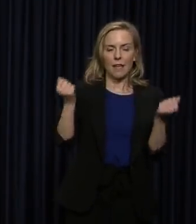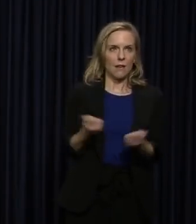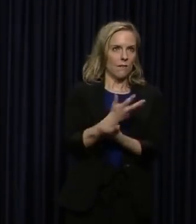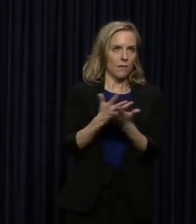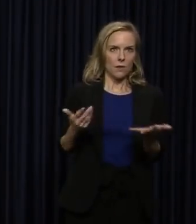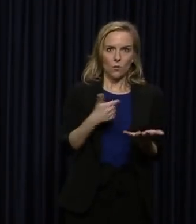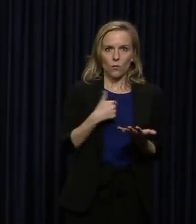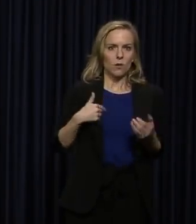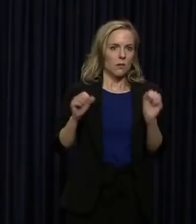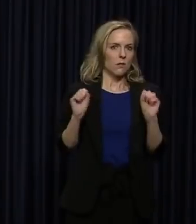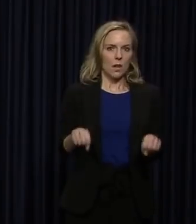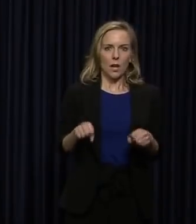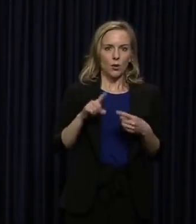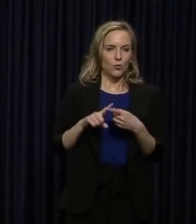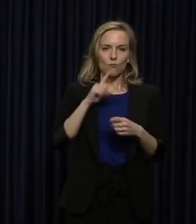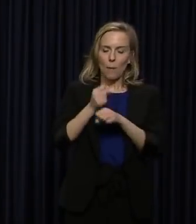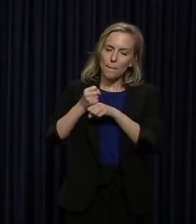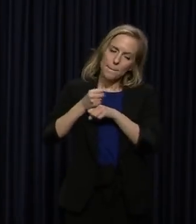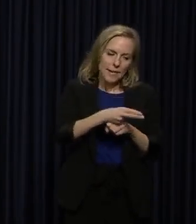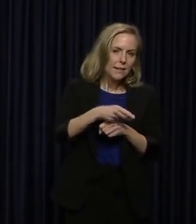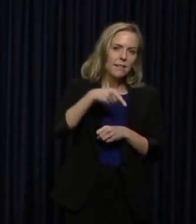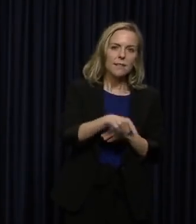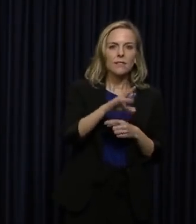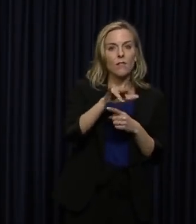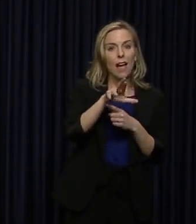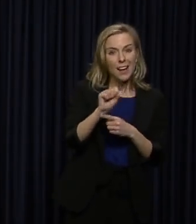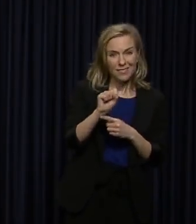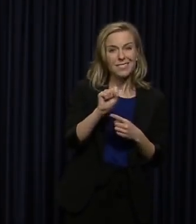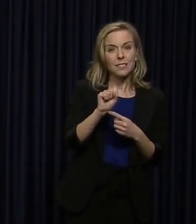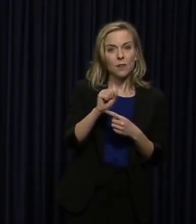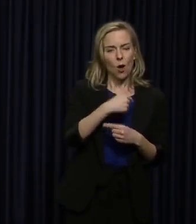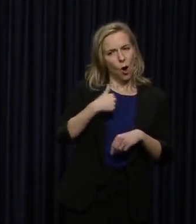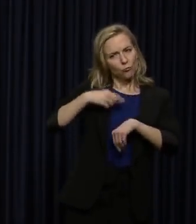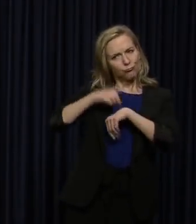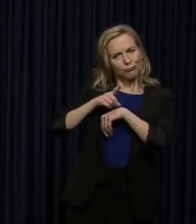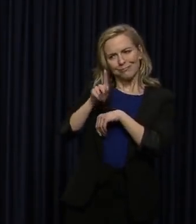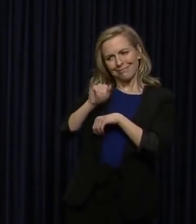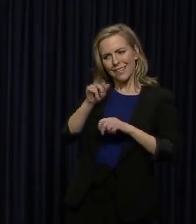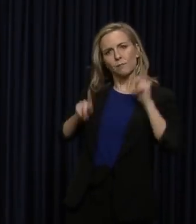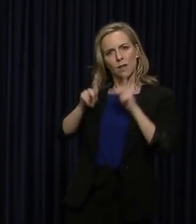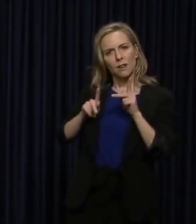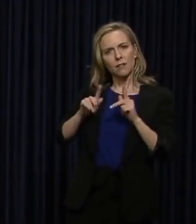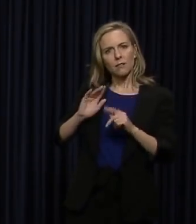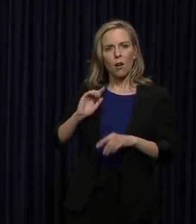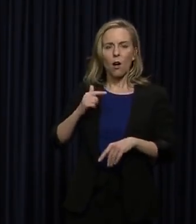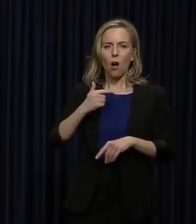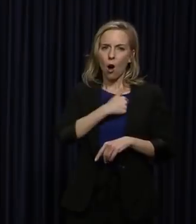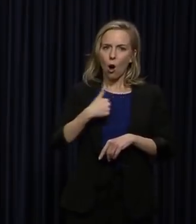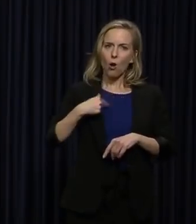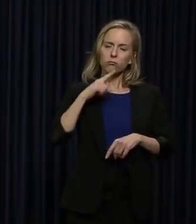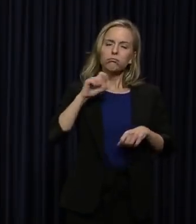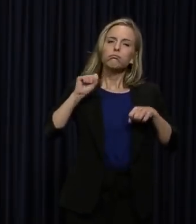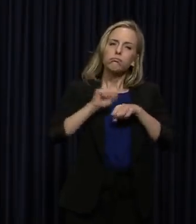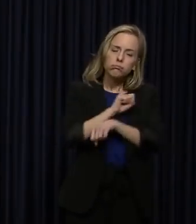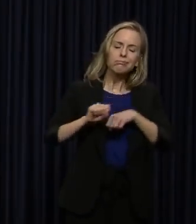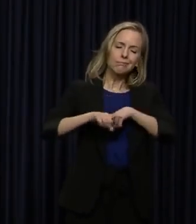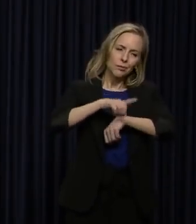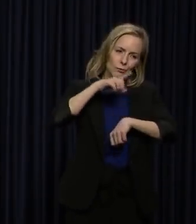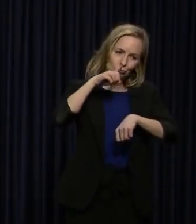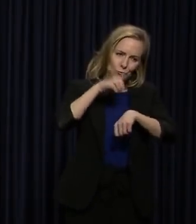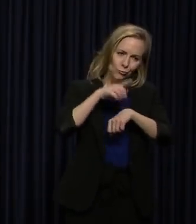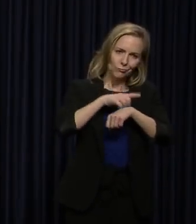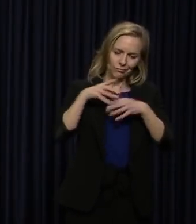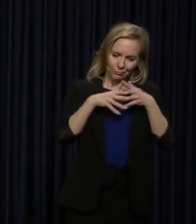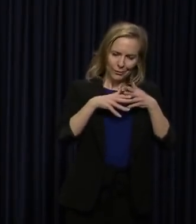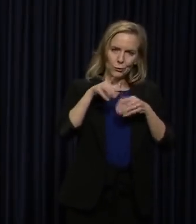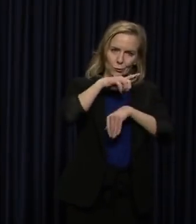can that it takes to beat this virus. This is our duty as Kentuckians. This is our patriotic duty. That's where we